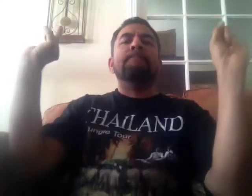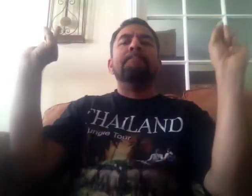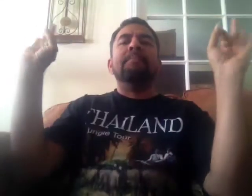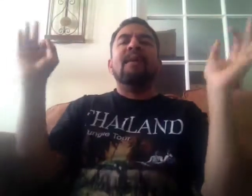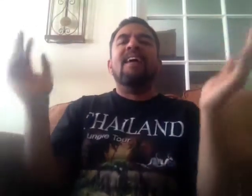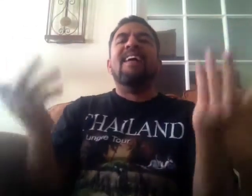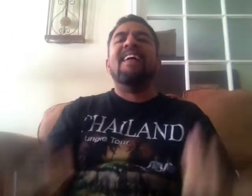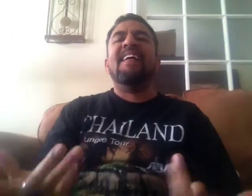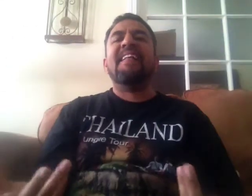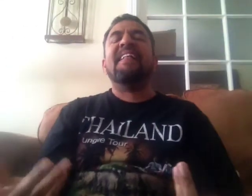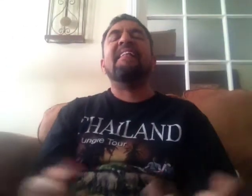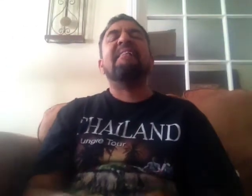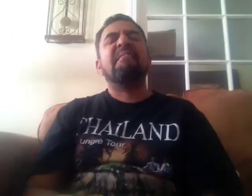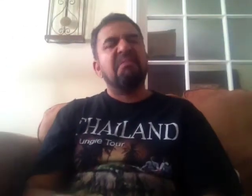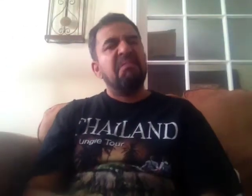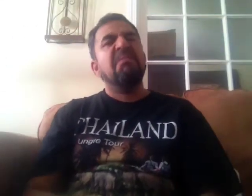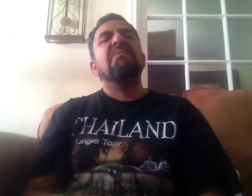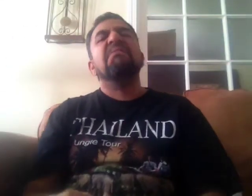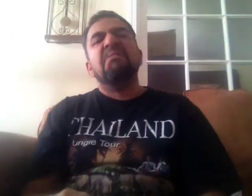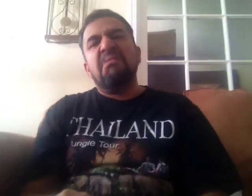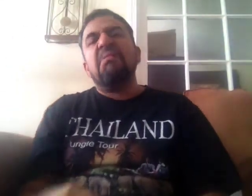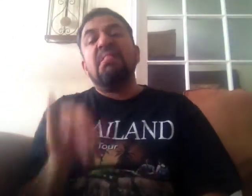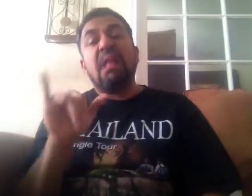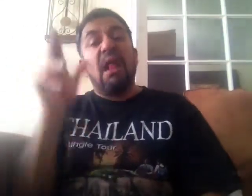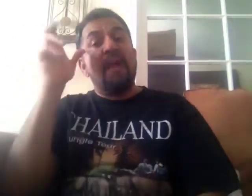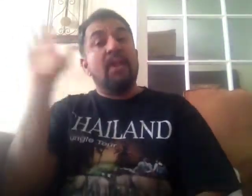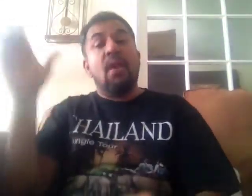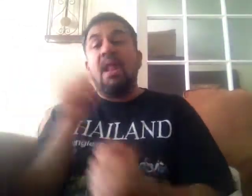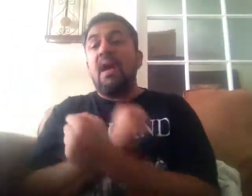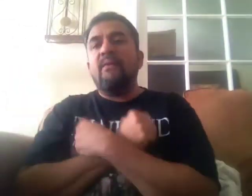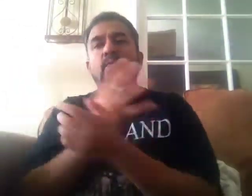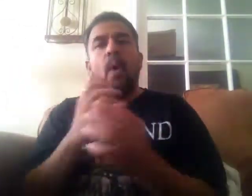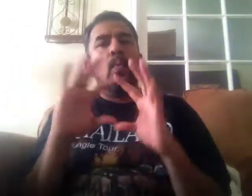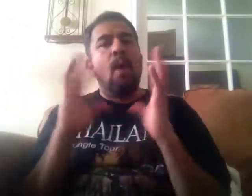obey God's teaching and patiently